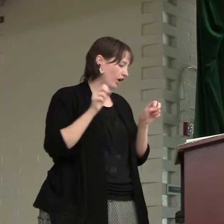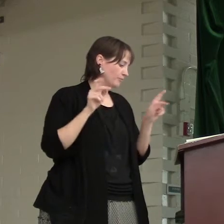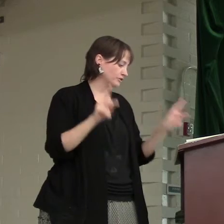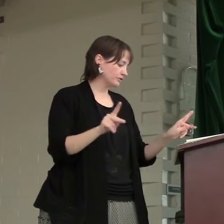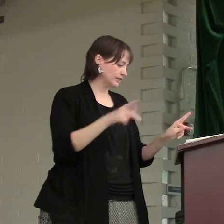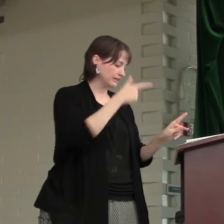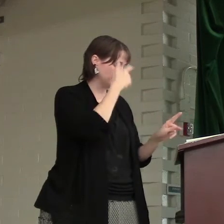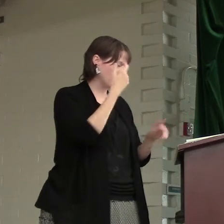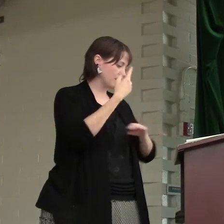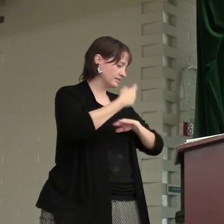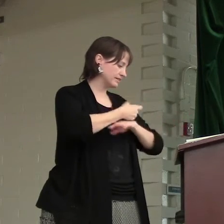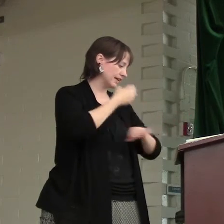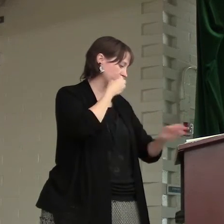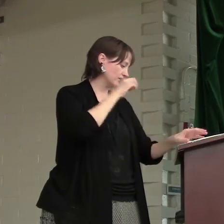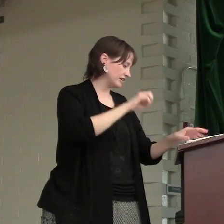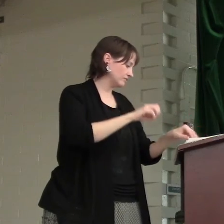opportunity because the days are evil.